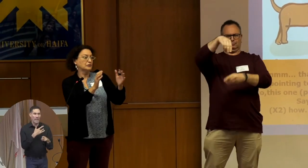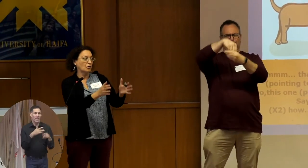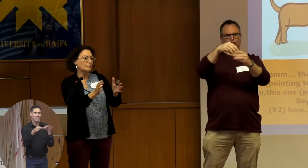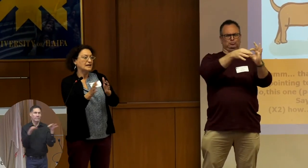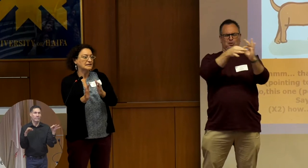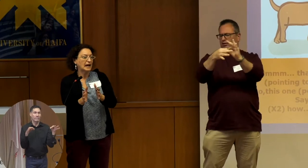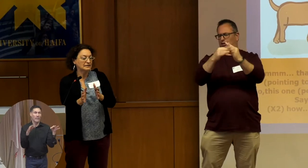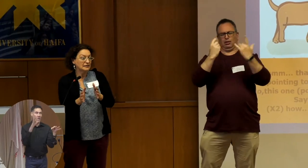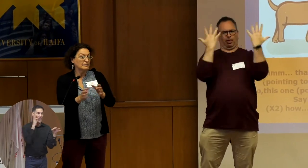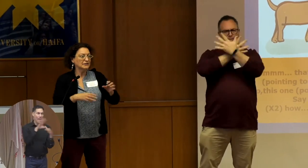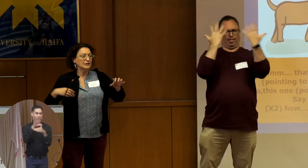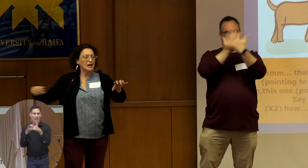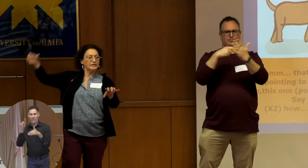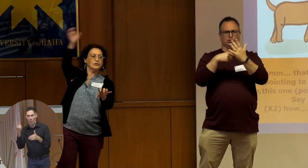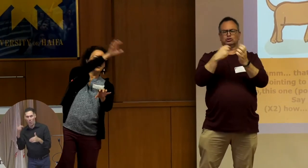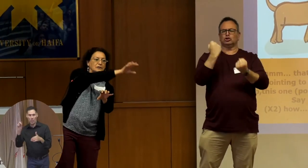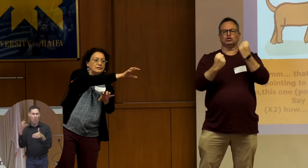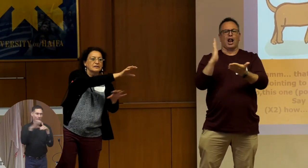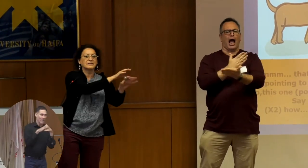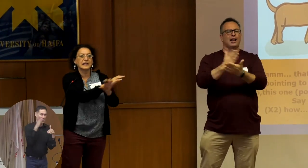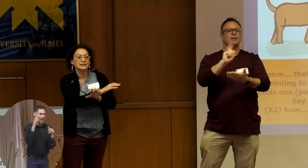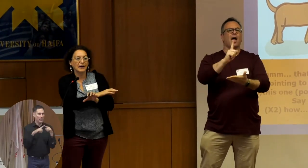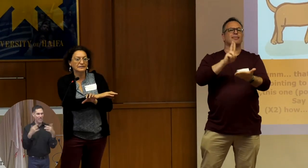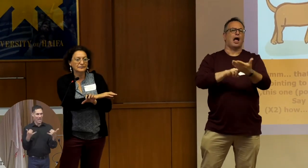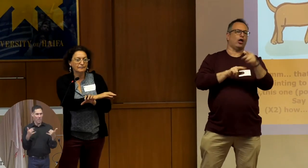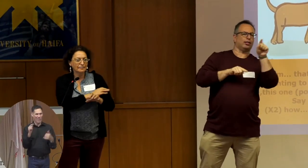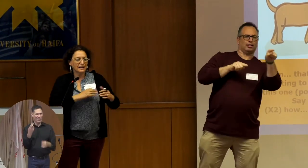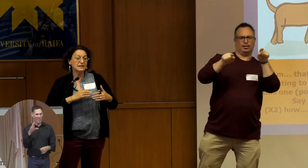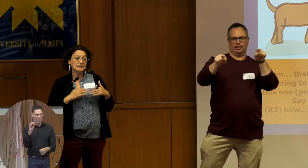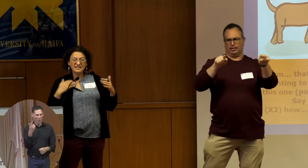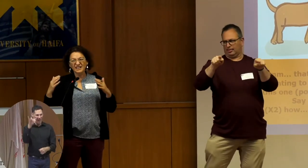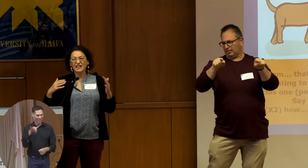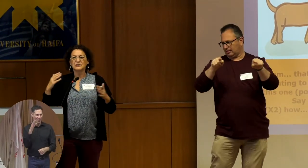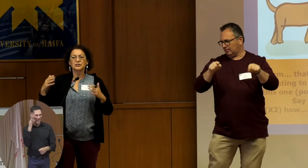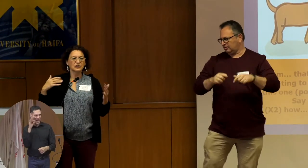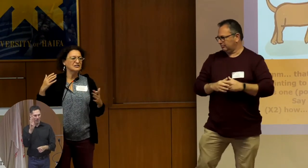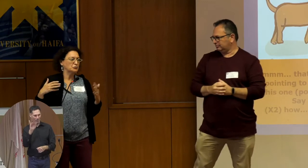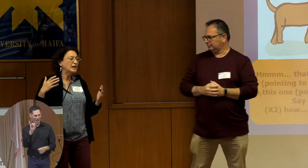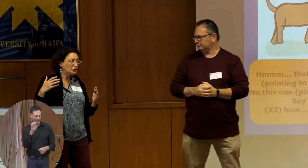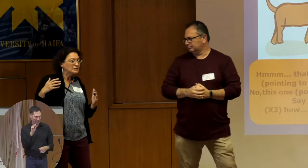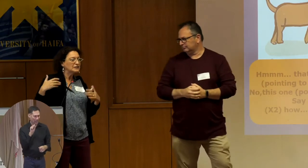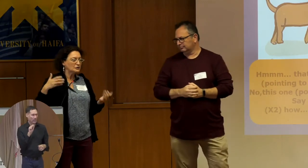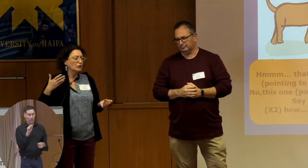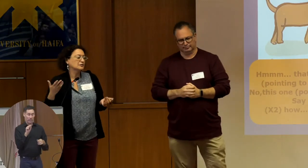the dog bites the cat. But here we have a dog that the cat bites. And this strange order is called